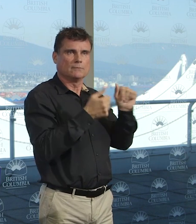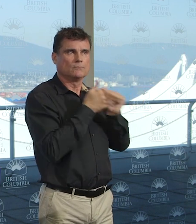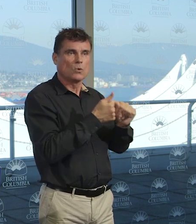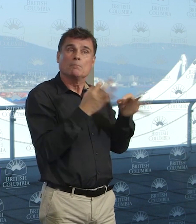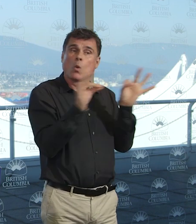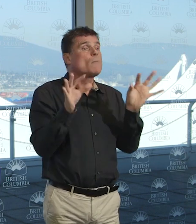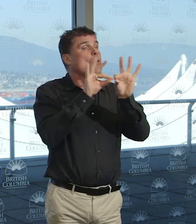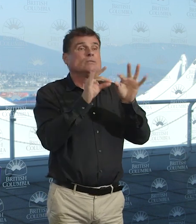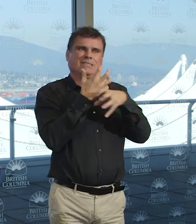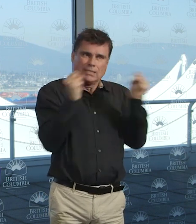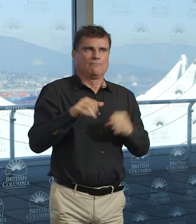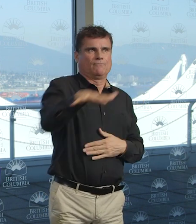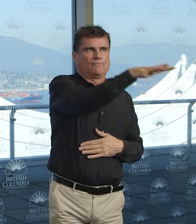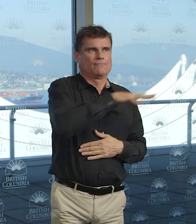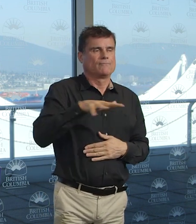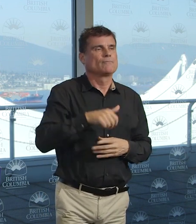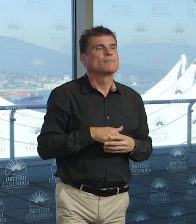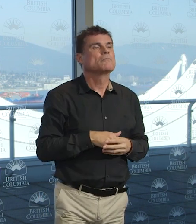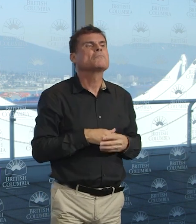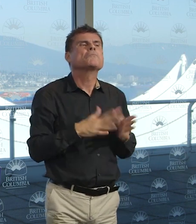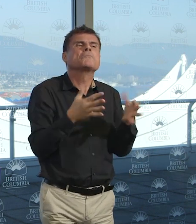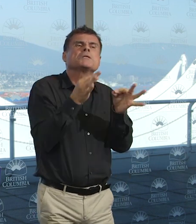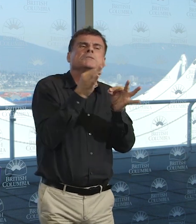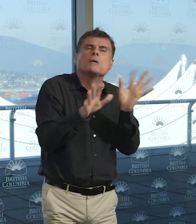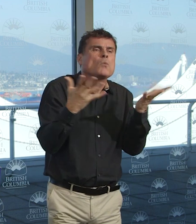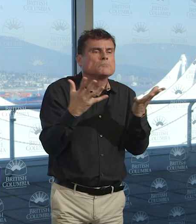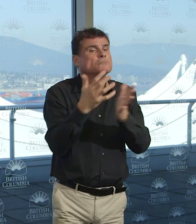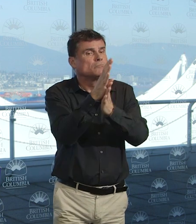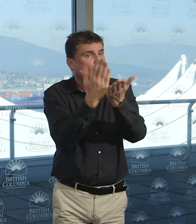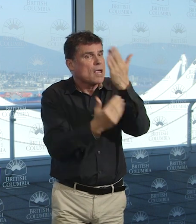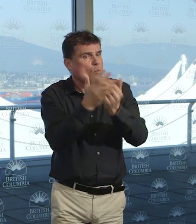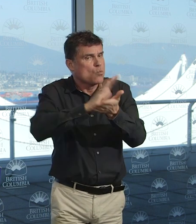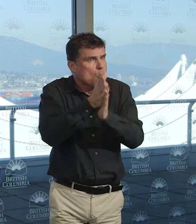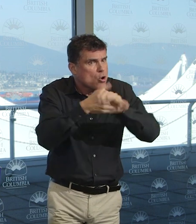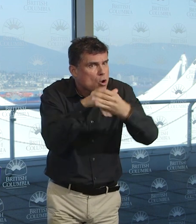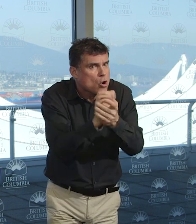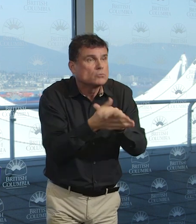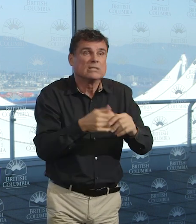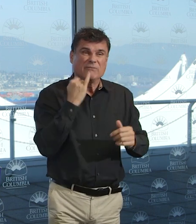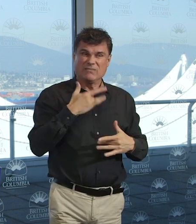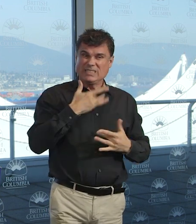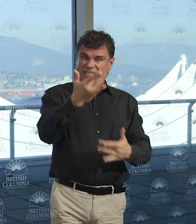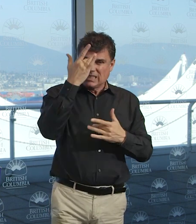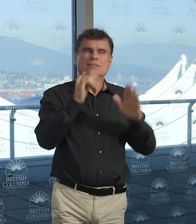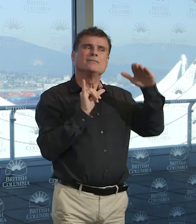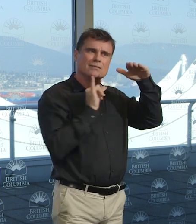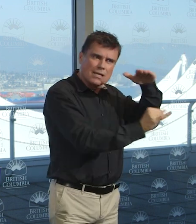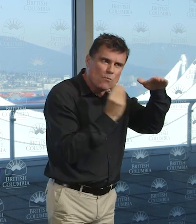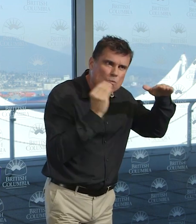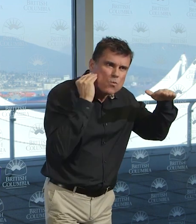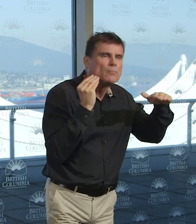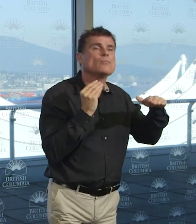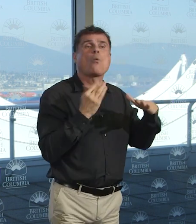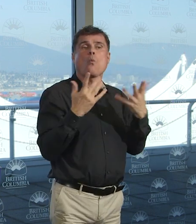-isolate and stay home when you're sick and support seniors and elders and those who are vulnerable. But starting now, there's no longer any room for almost or pretty